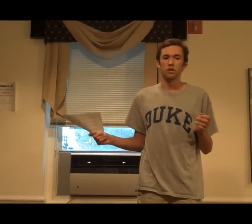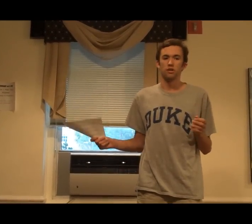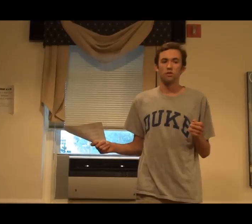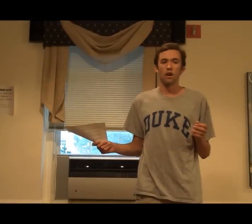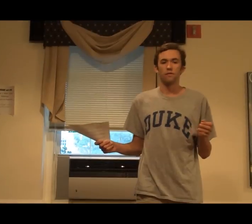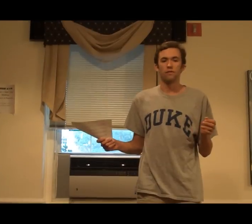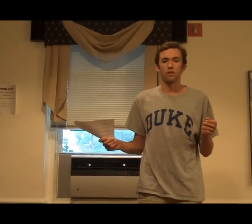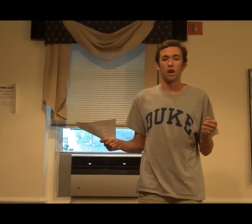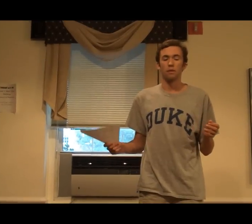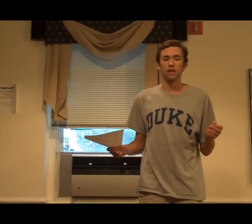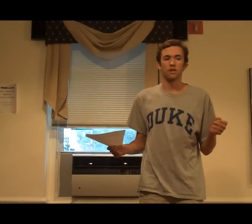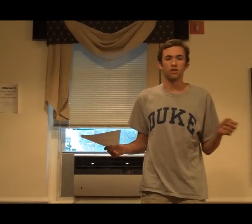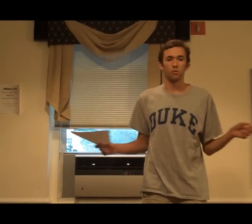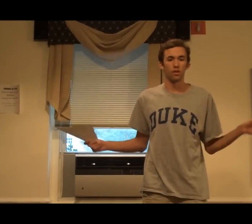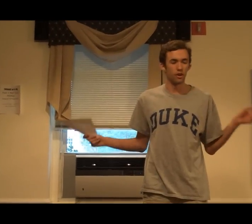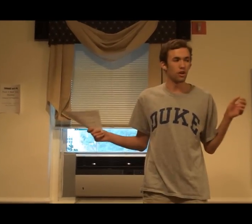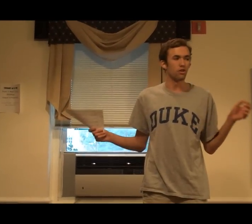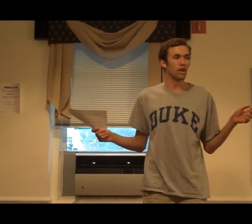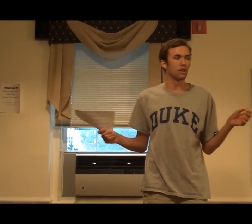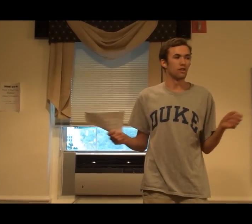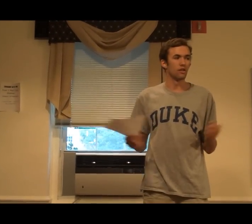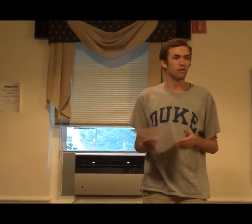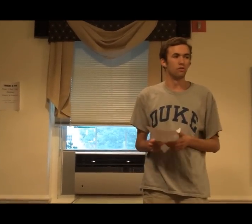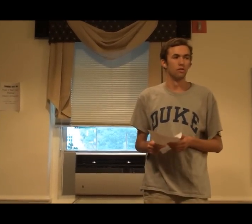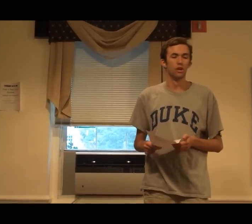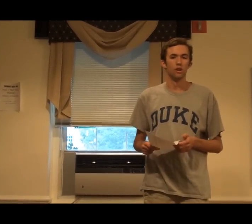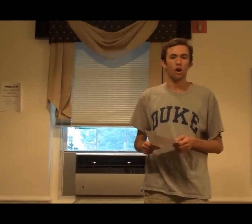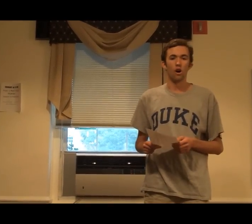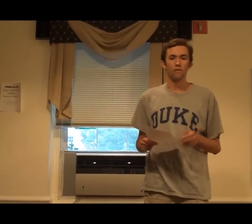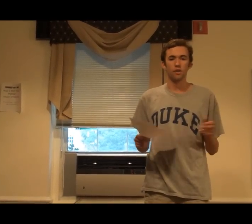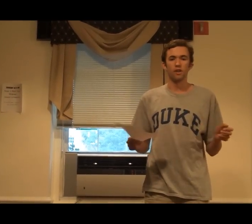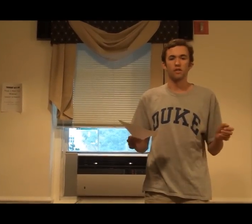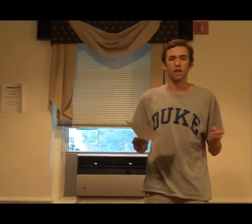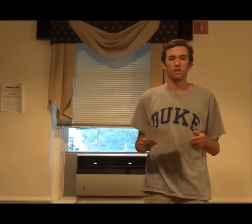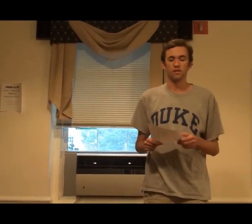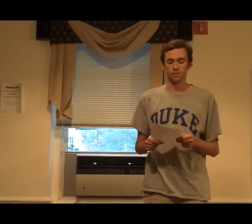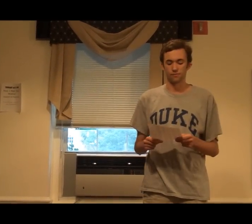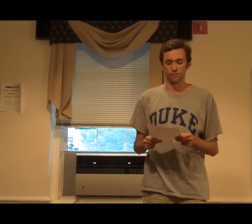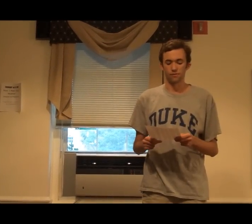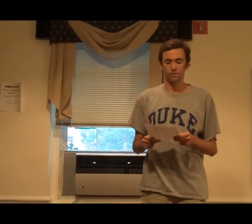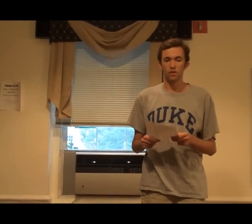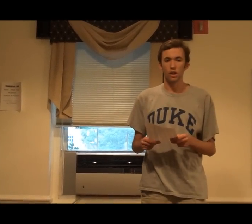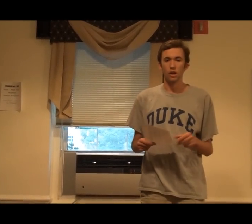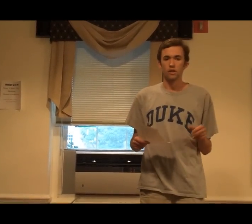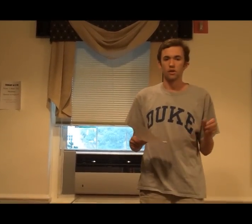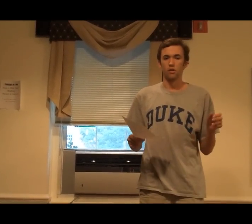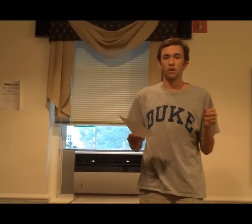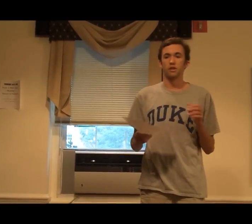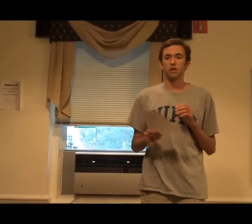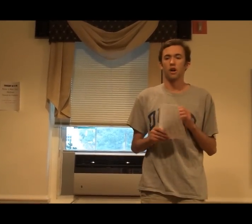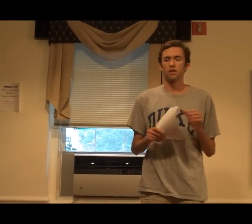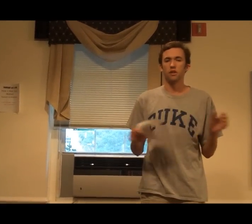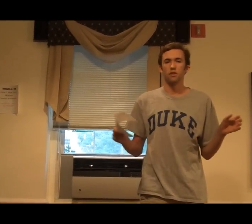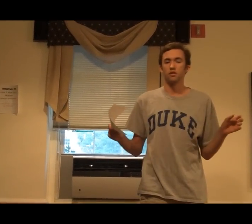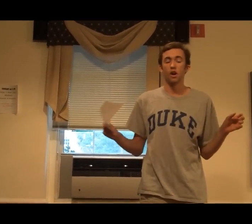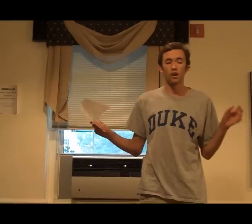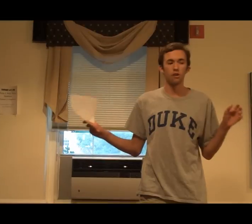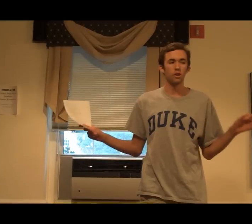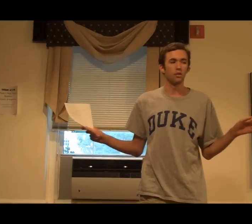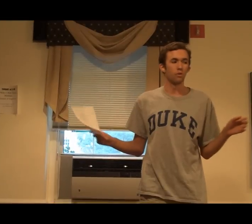that you have a common ancestor with until you get to all of living things. So there's continuity throughout